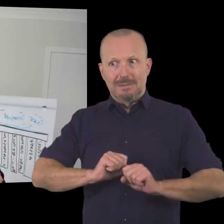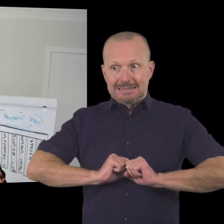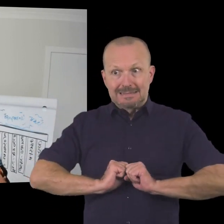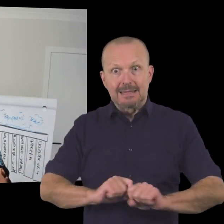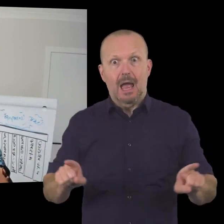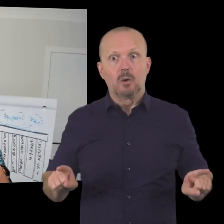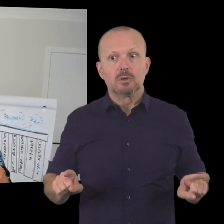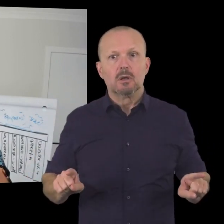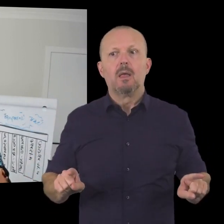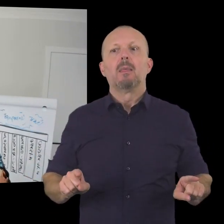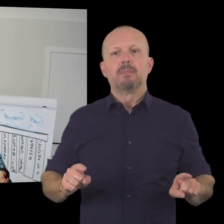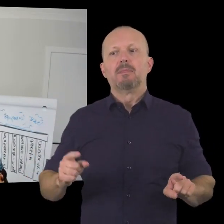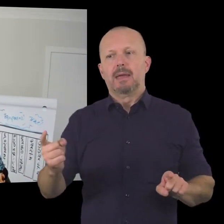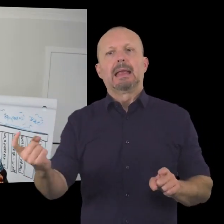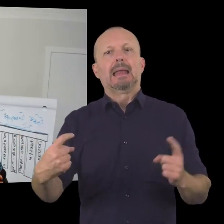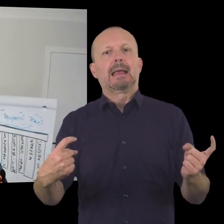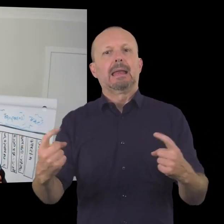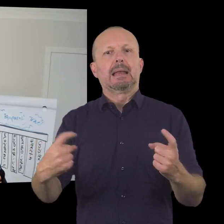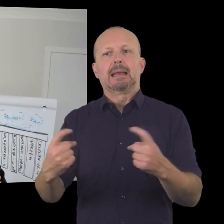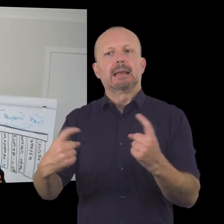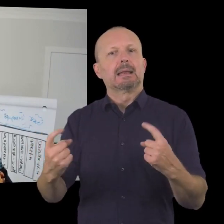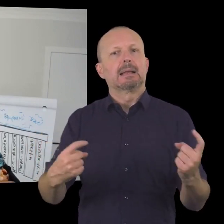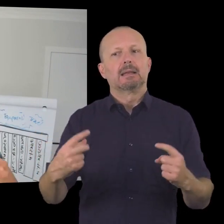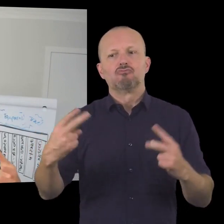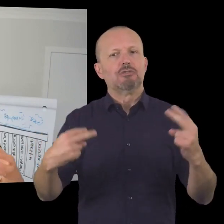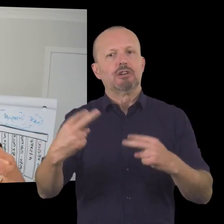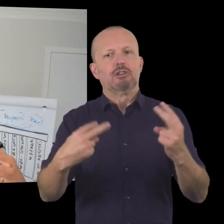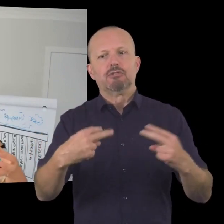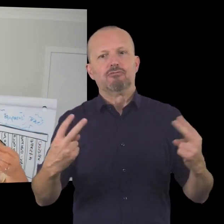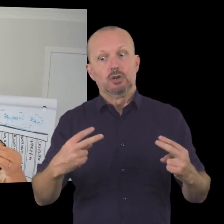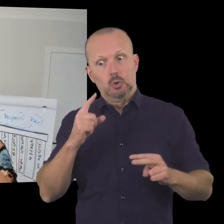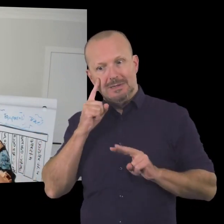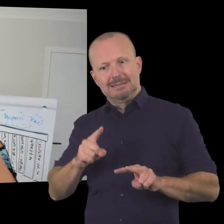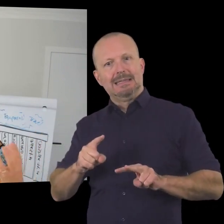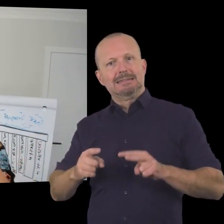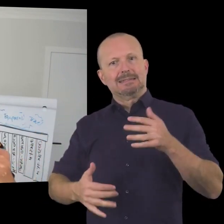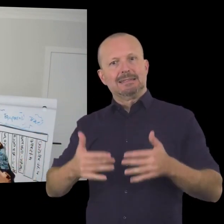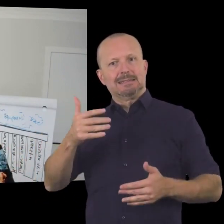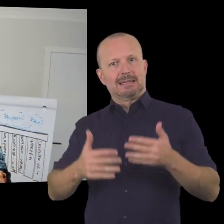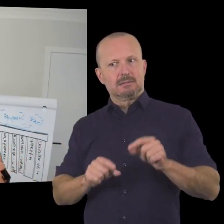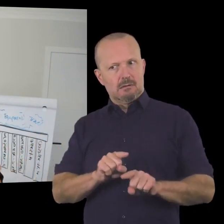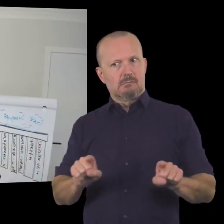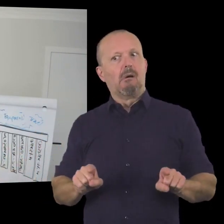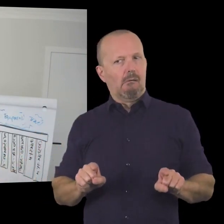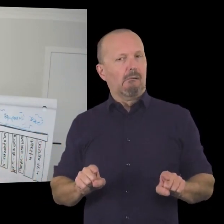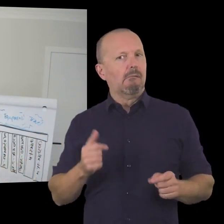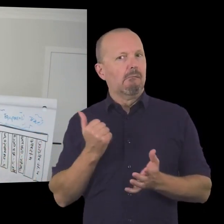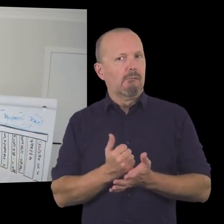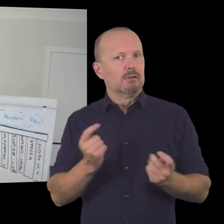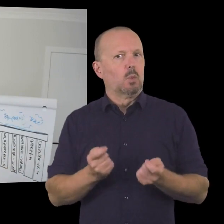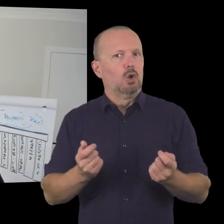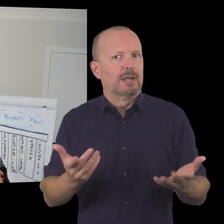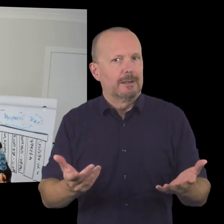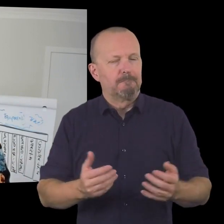could tell from uh you know the statistics behind sending it out uh that lots of people uh were were connecting with that newsletter and opening it up and finding it really